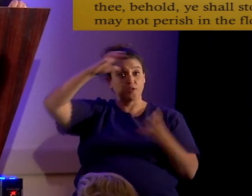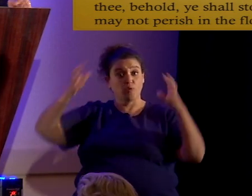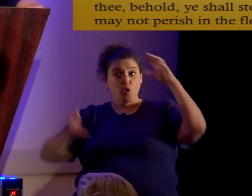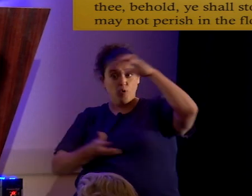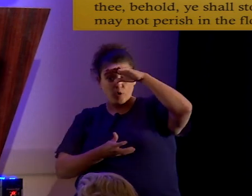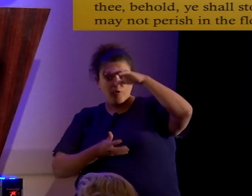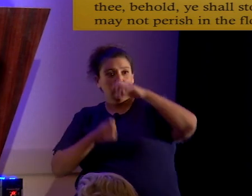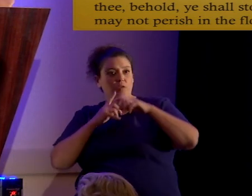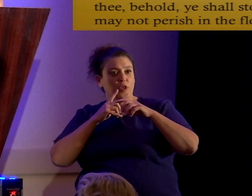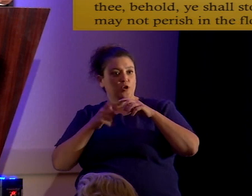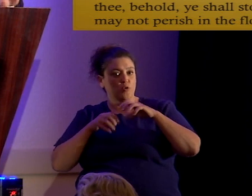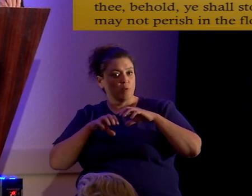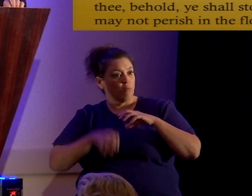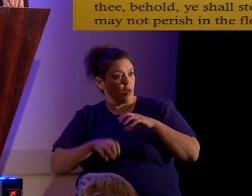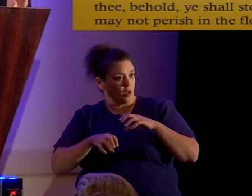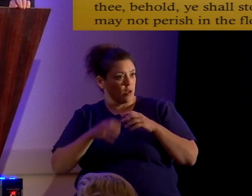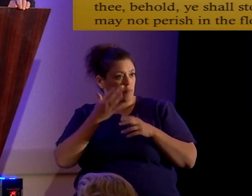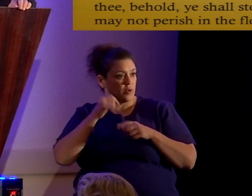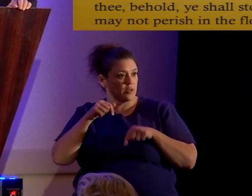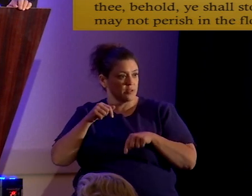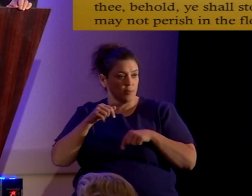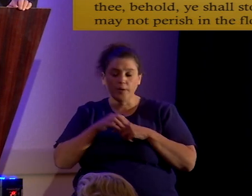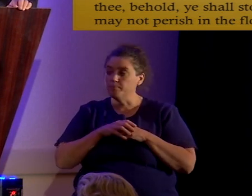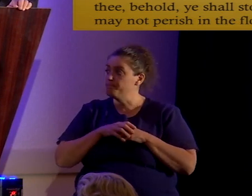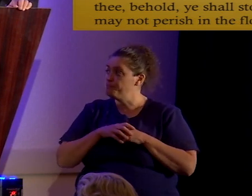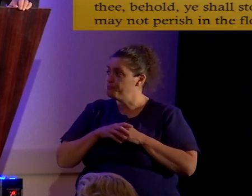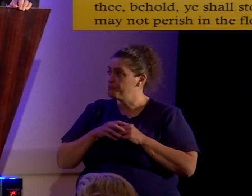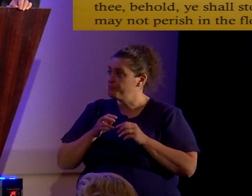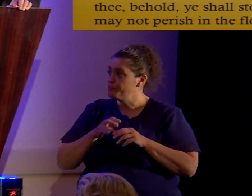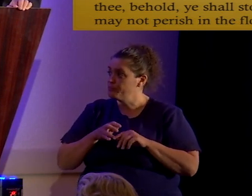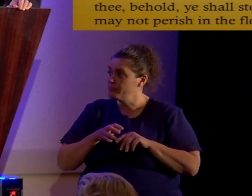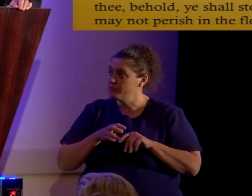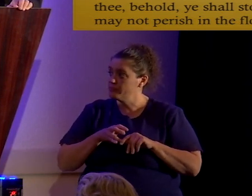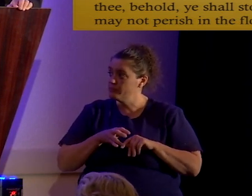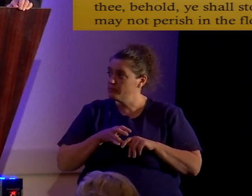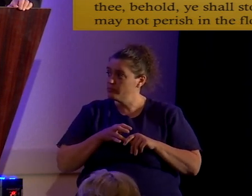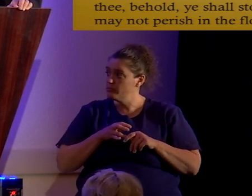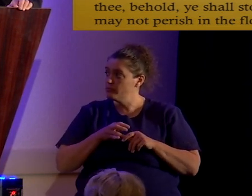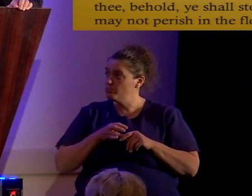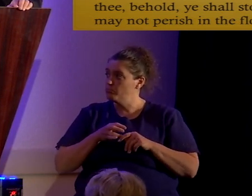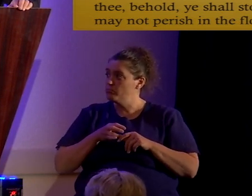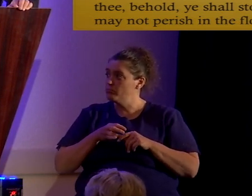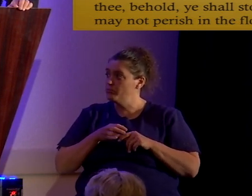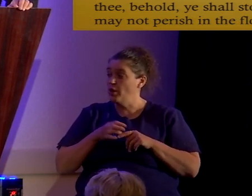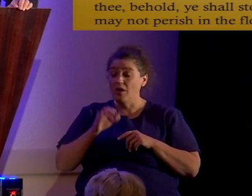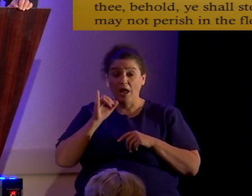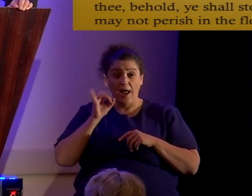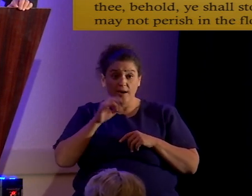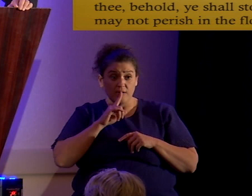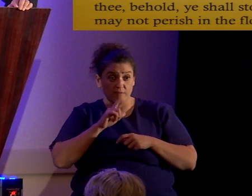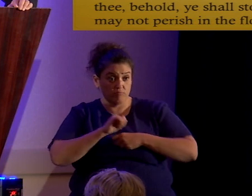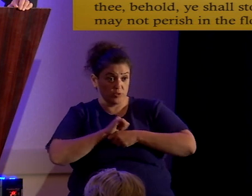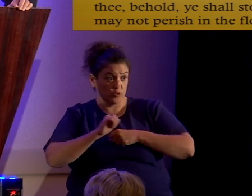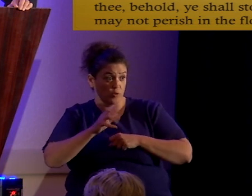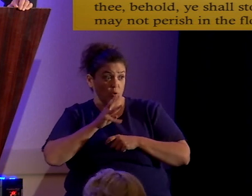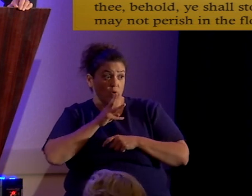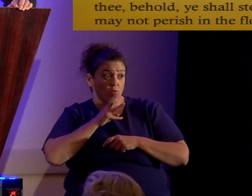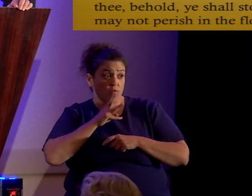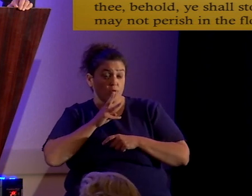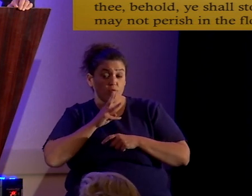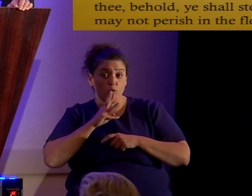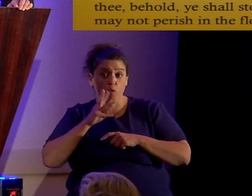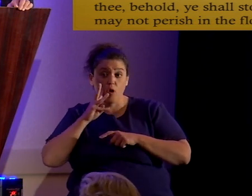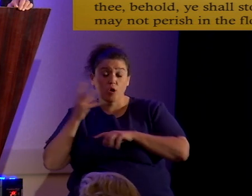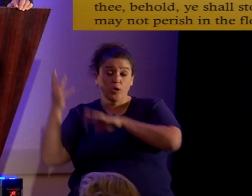stop that one up because it's the bottom bunghole. And if it be so that the water come in